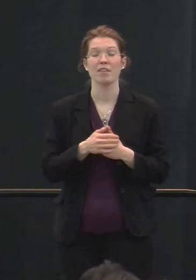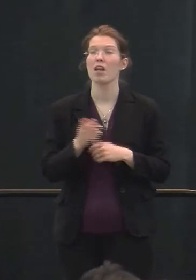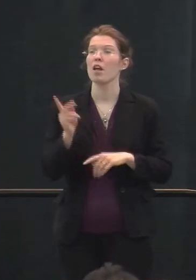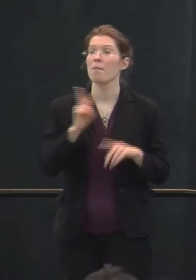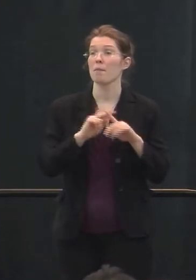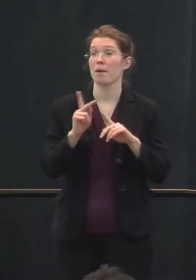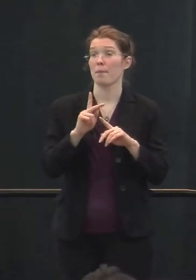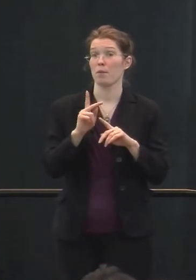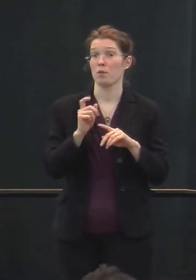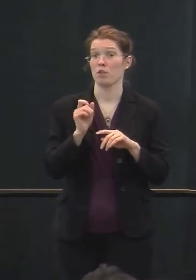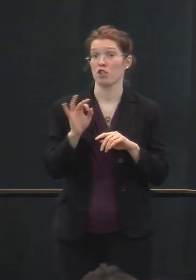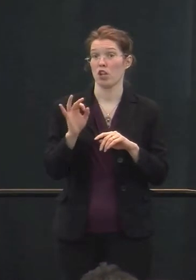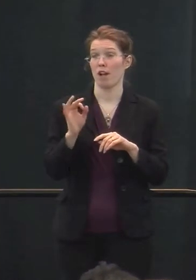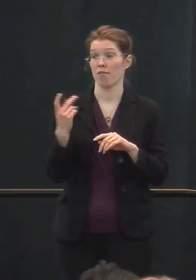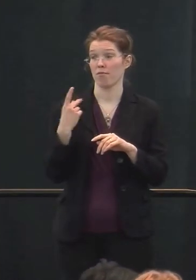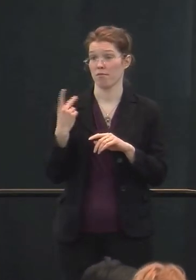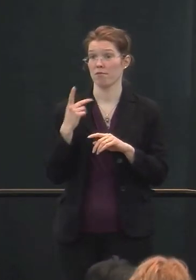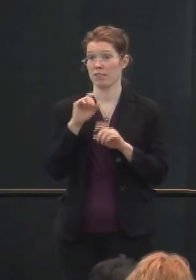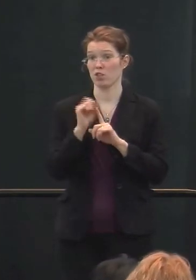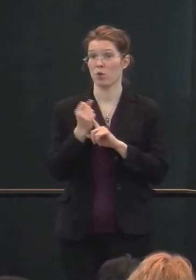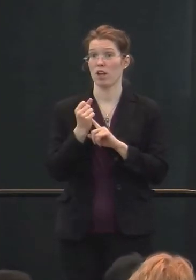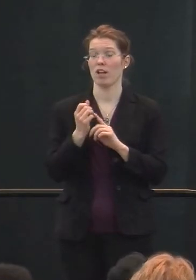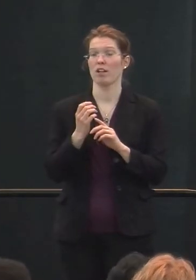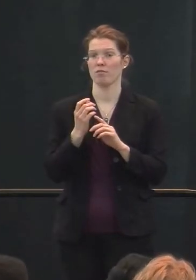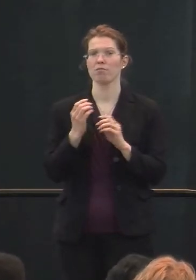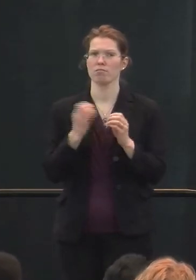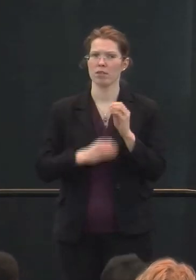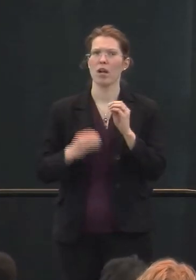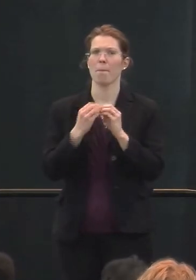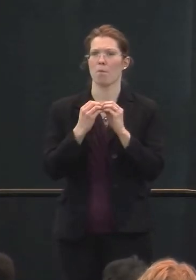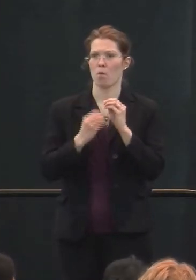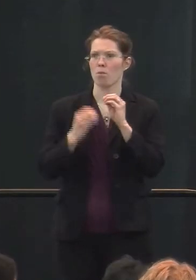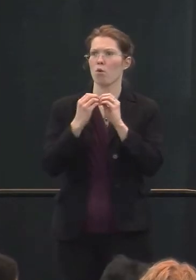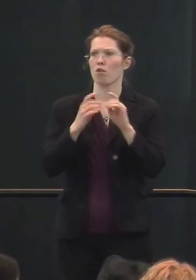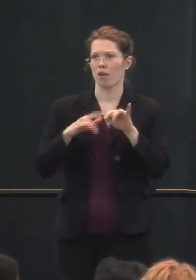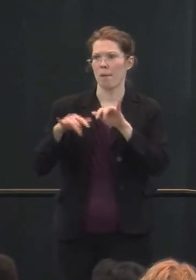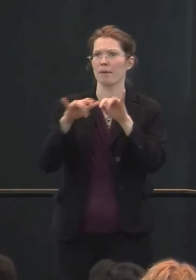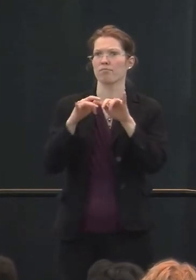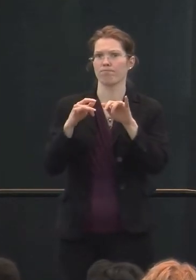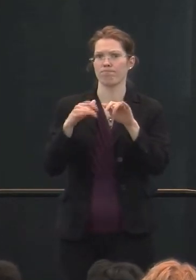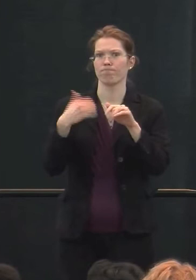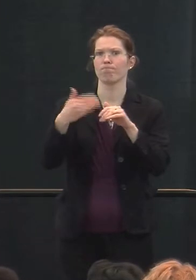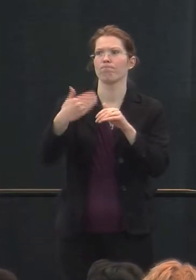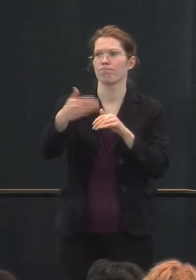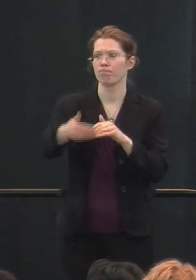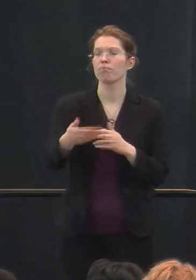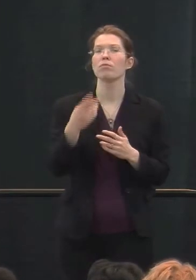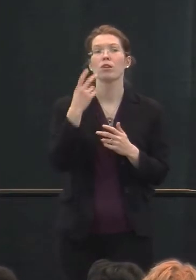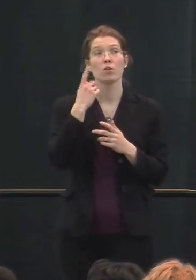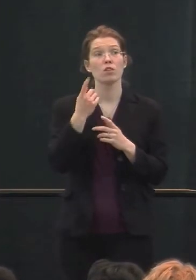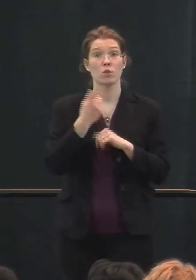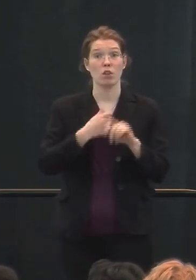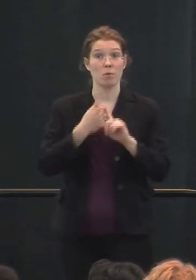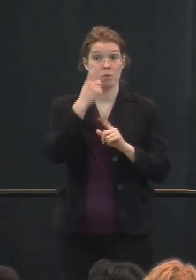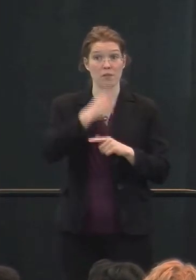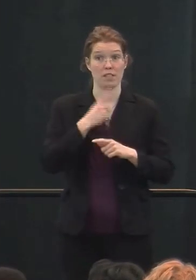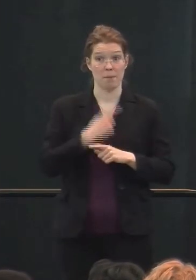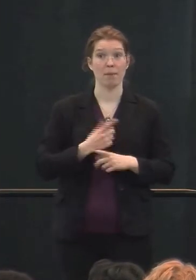People in Jeff and my situation will become even more common in the future, where all the family support comes from the siblings.